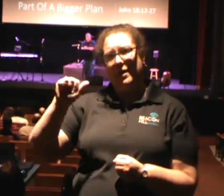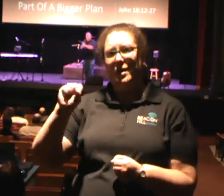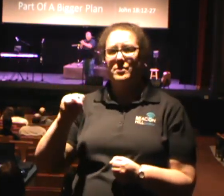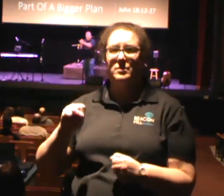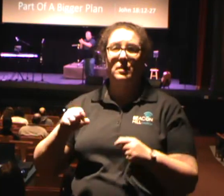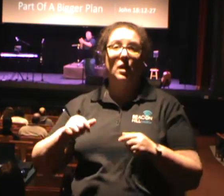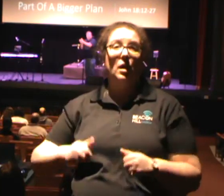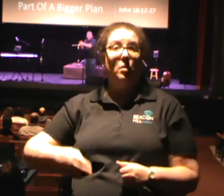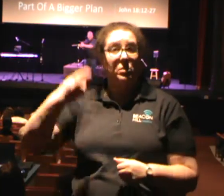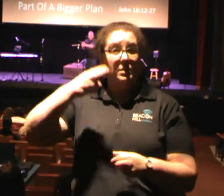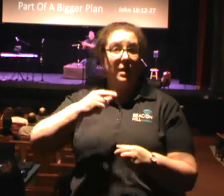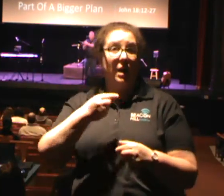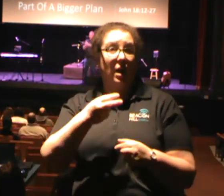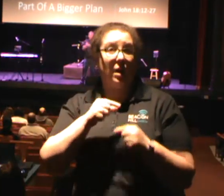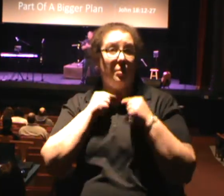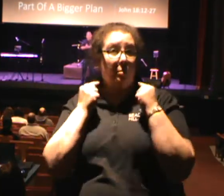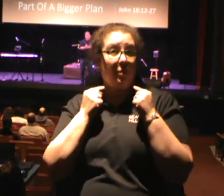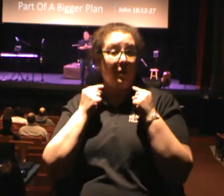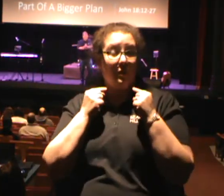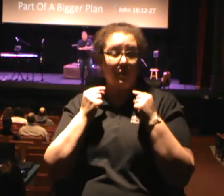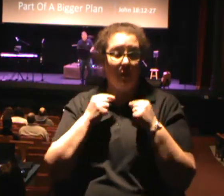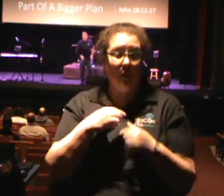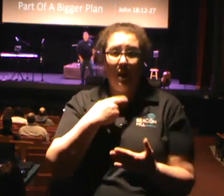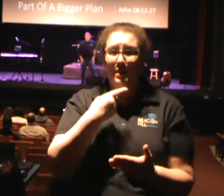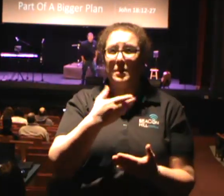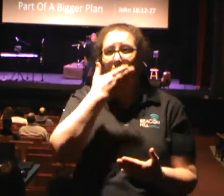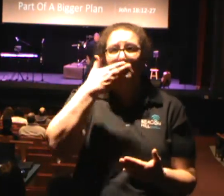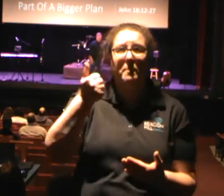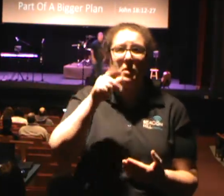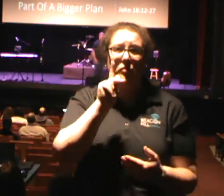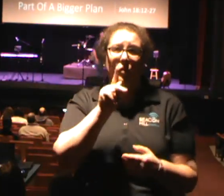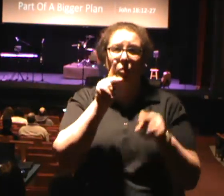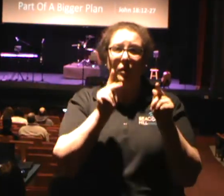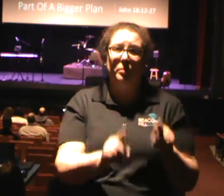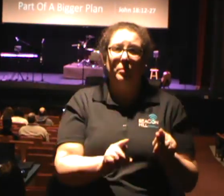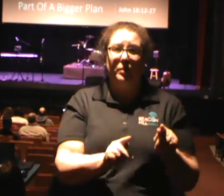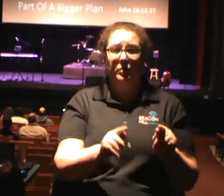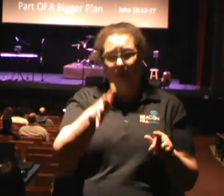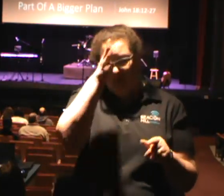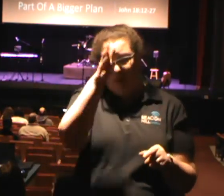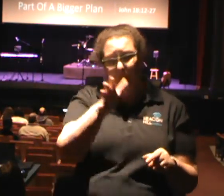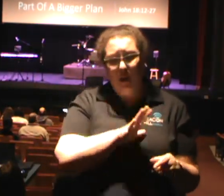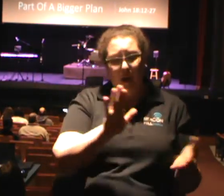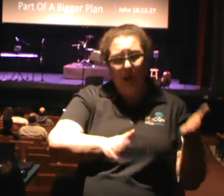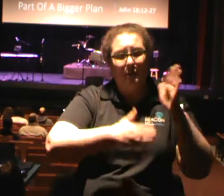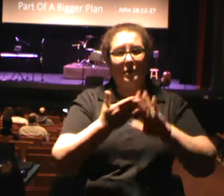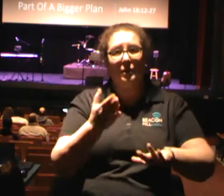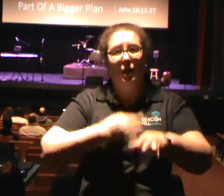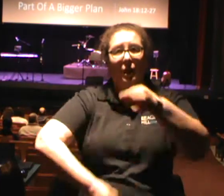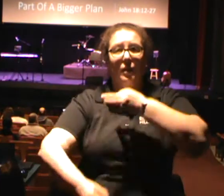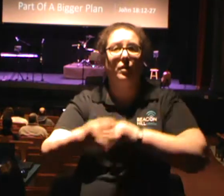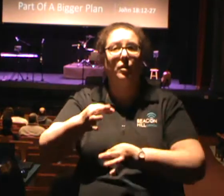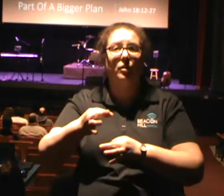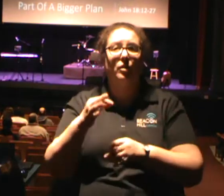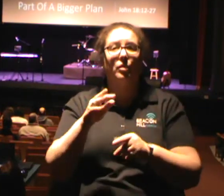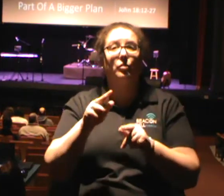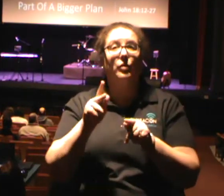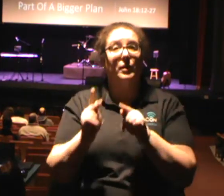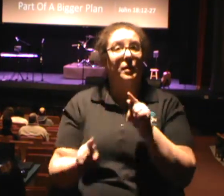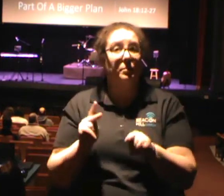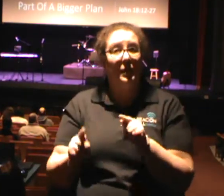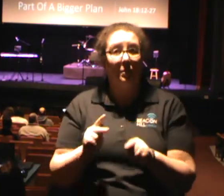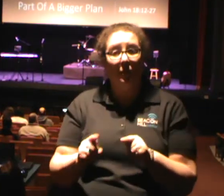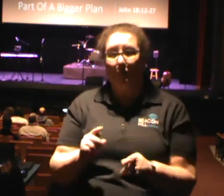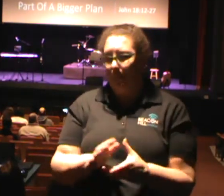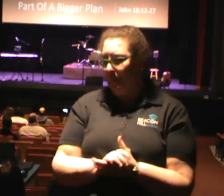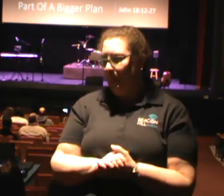that it would be better for one man to die for the people. He thought it would be better if one man, Jesus, would